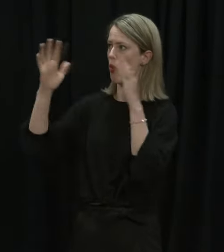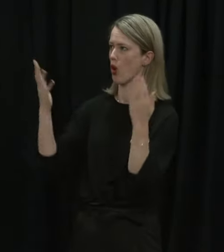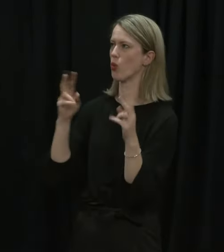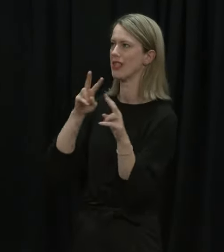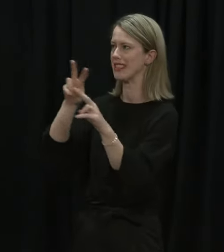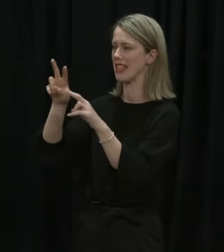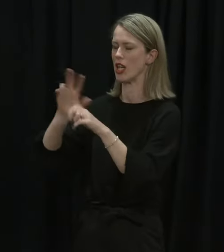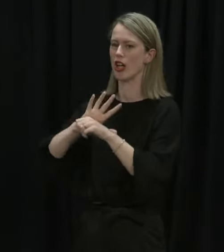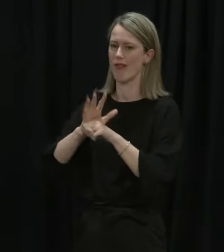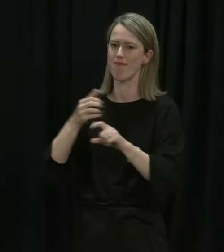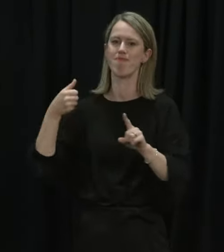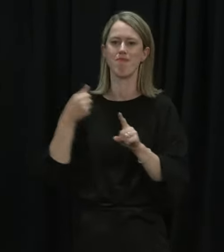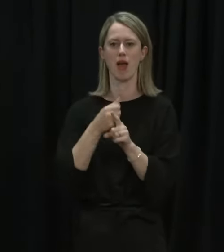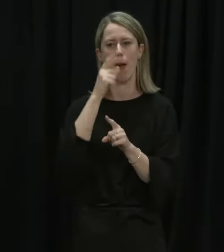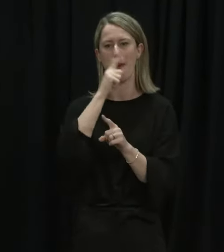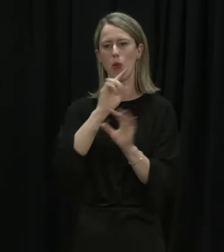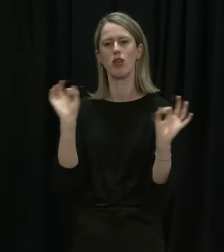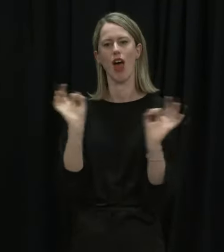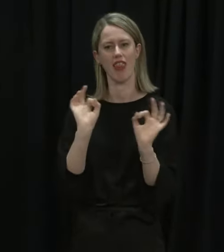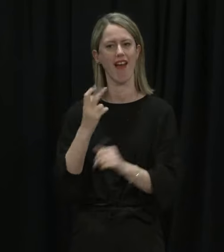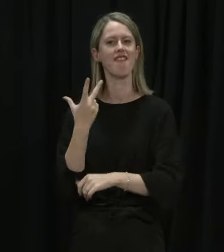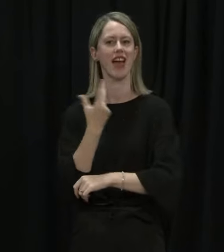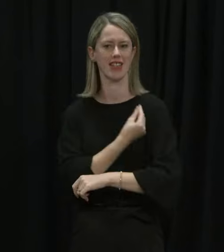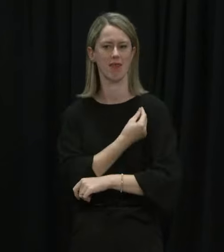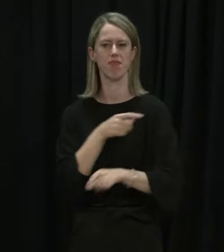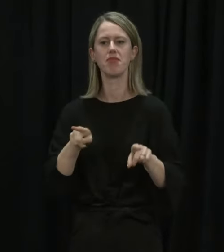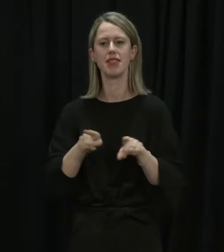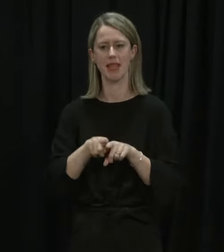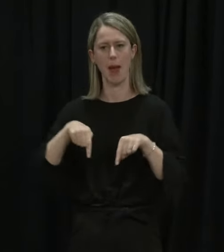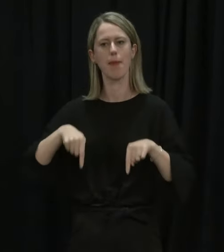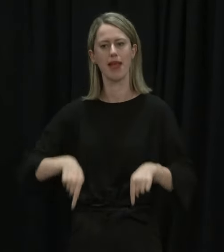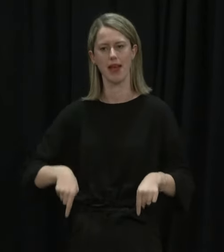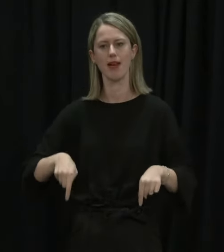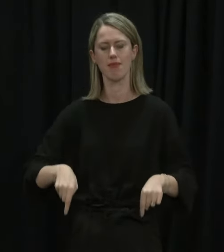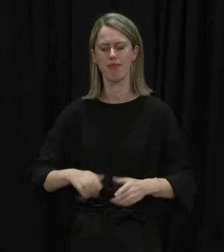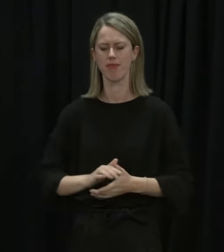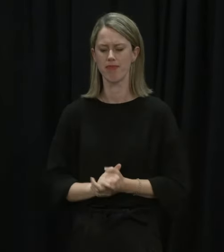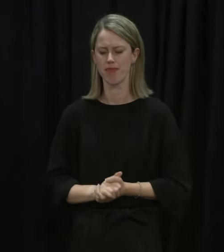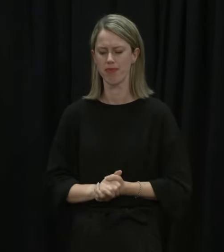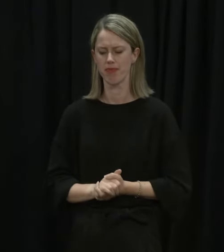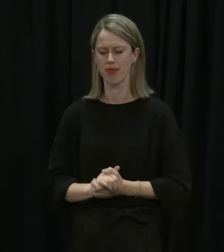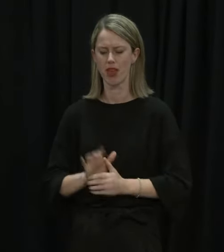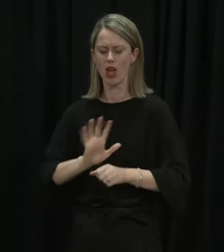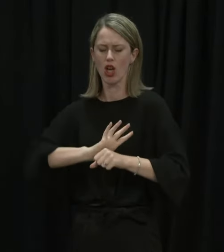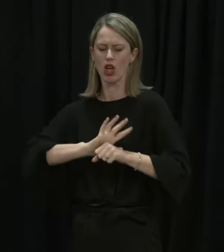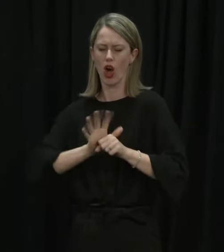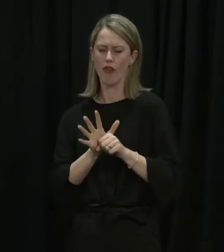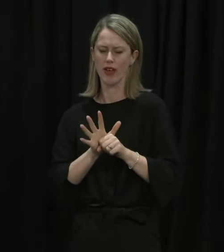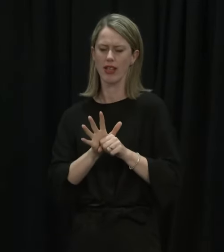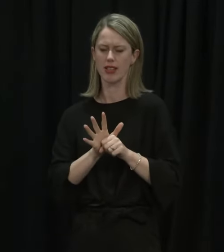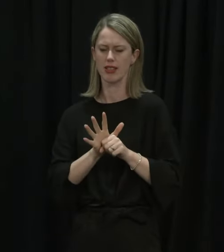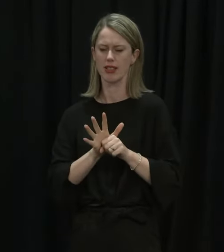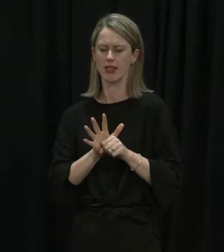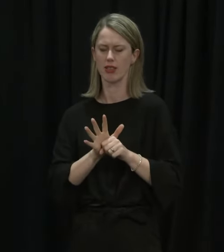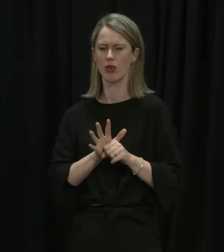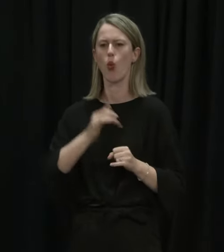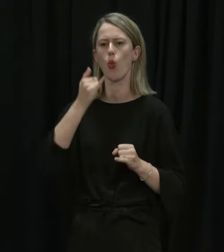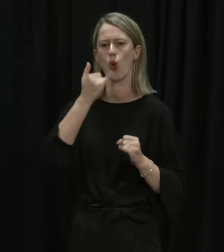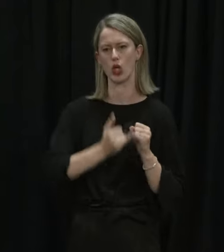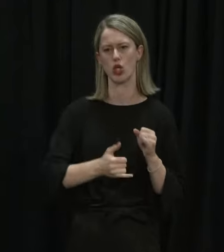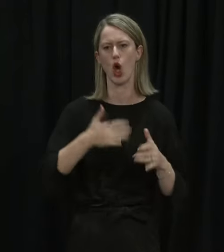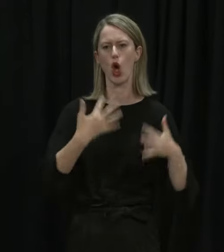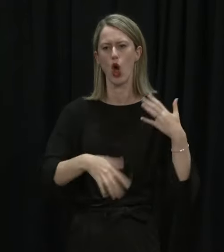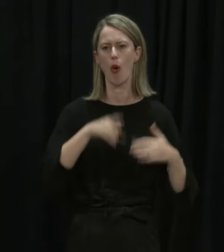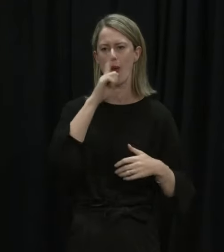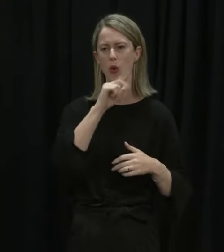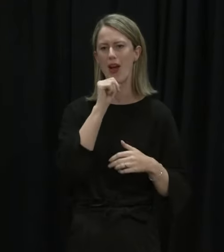disease amongst the unvaccinated, and this is certainly the pattern here. The harms of COVID-19 fall much more on those